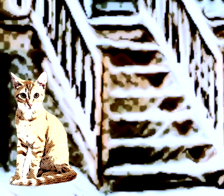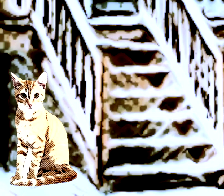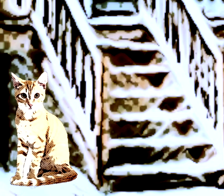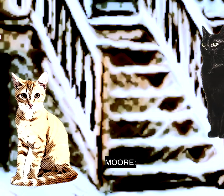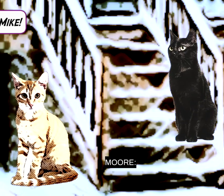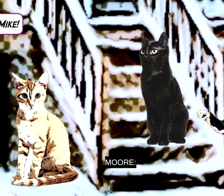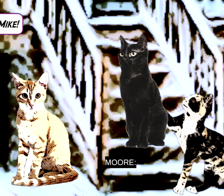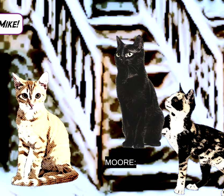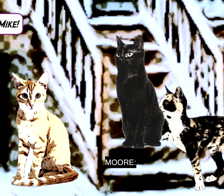i'm